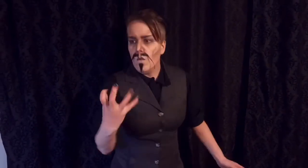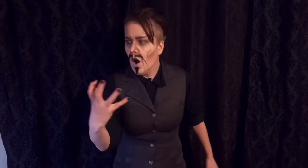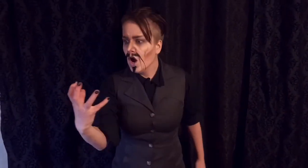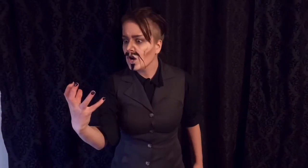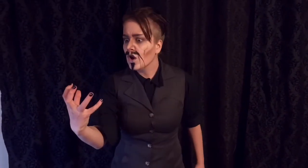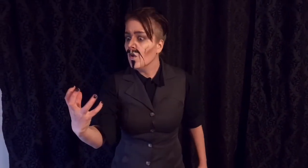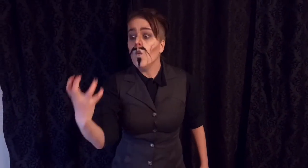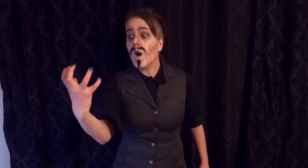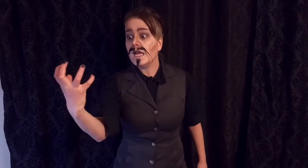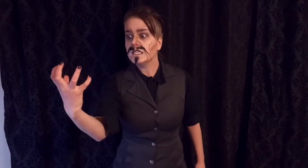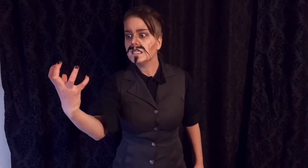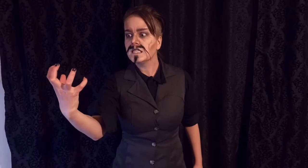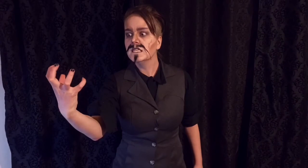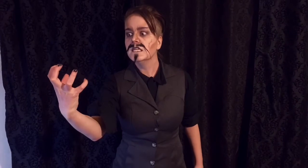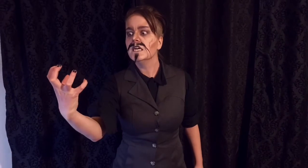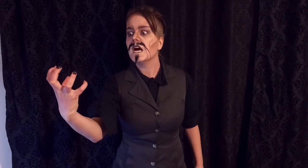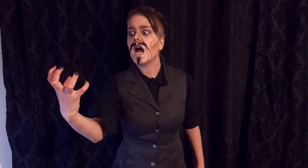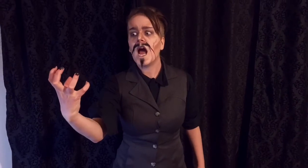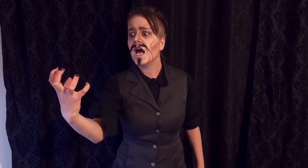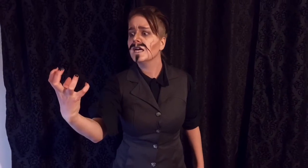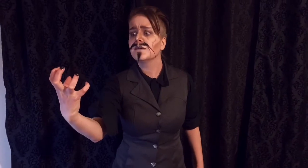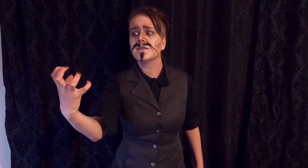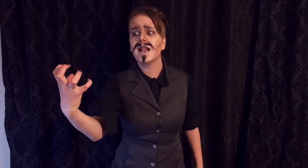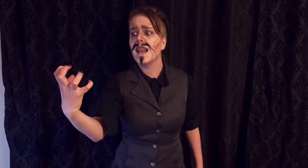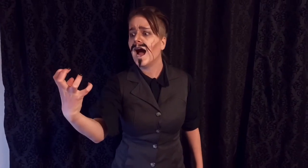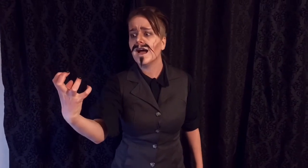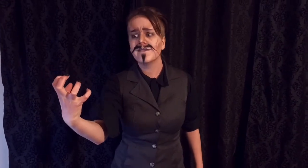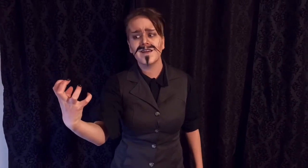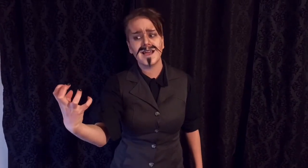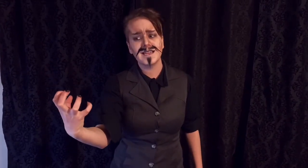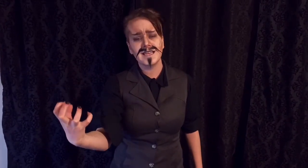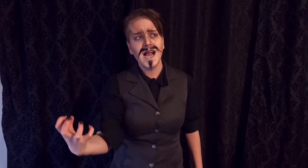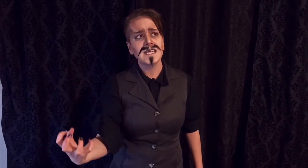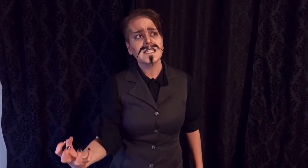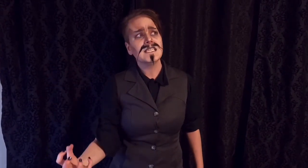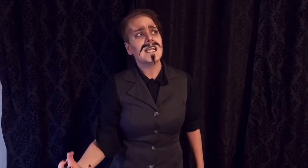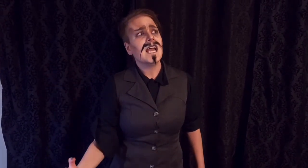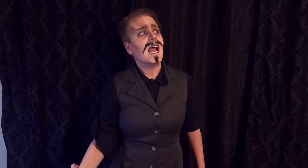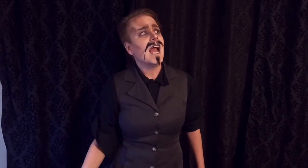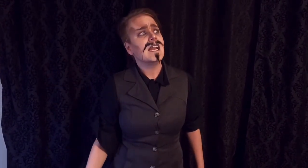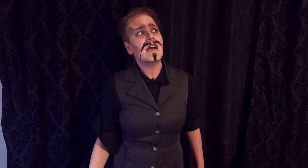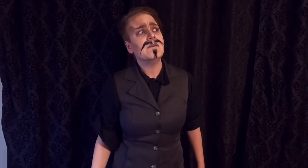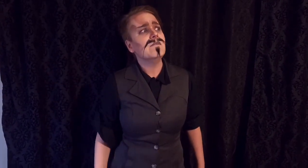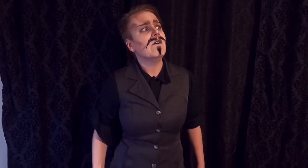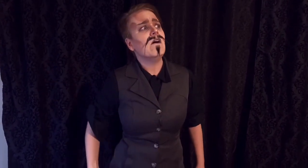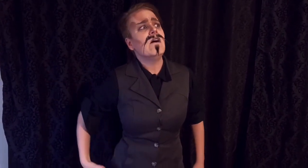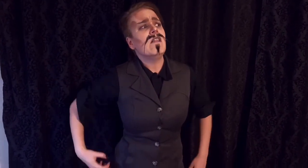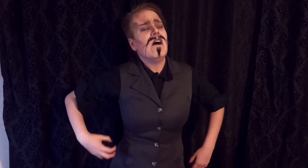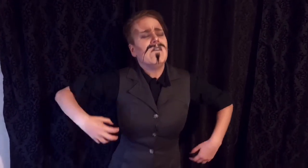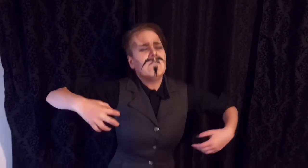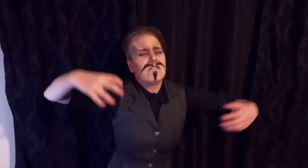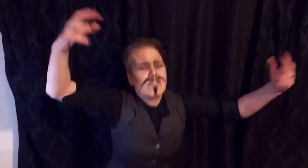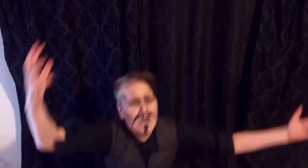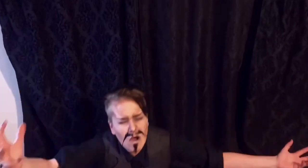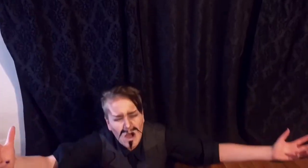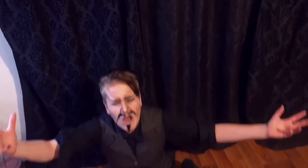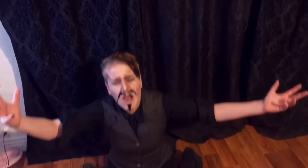the work waits I'm alive at last And I'm full of joy